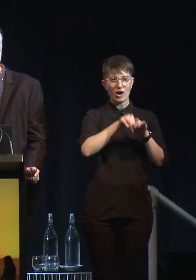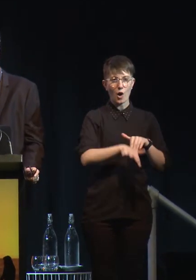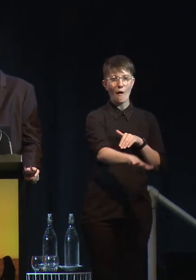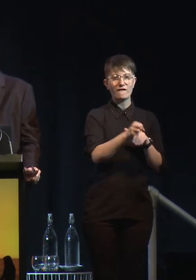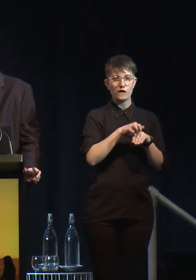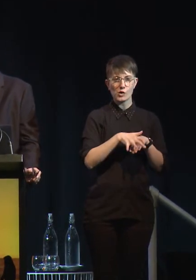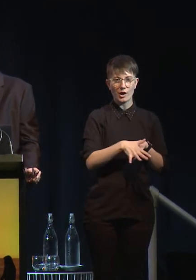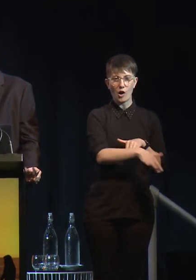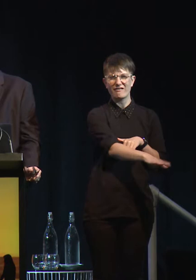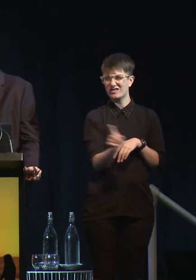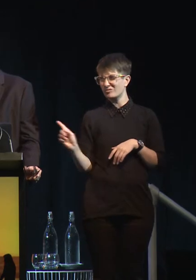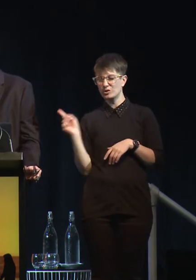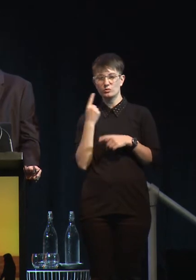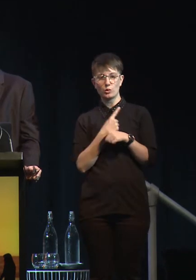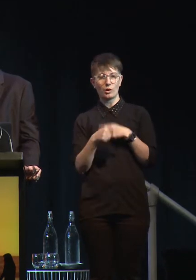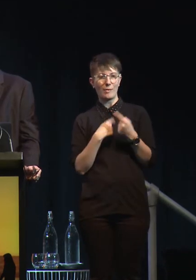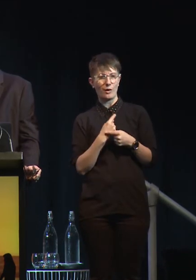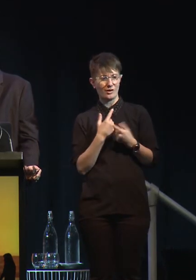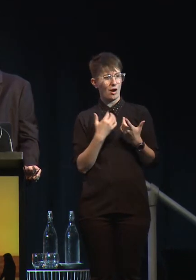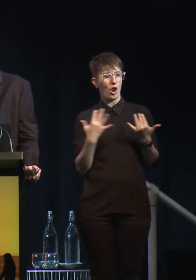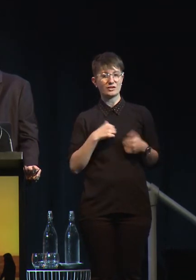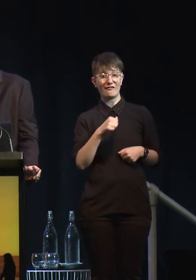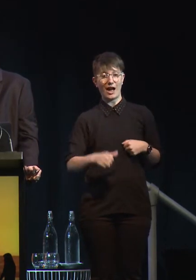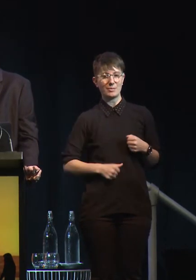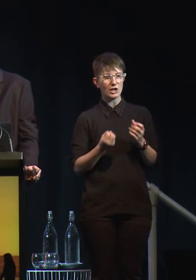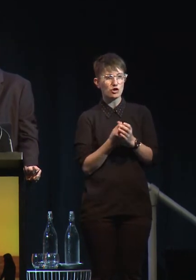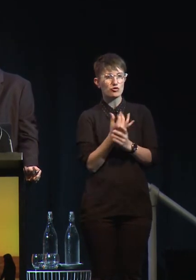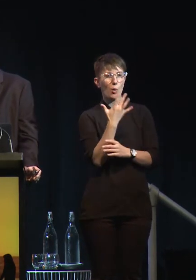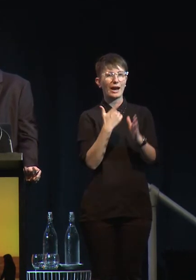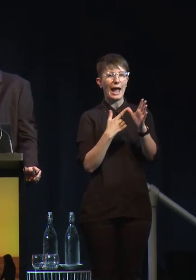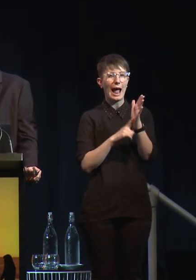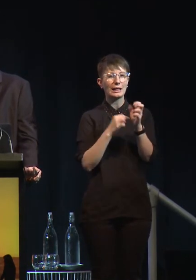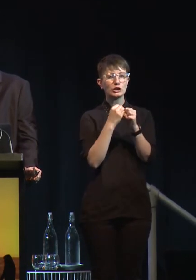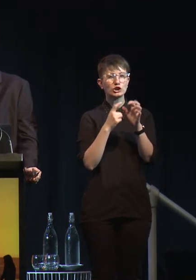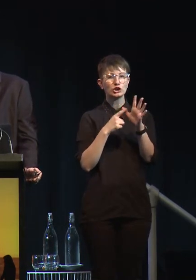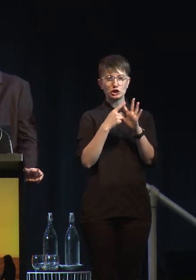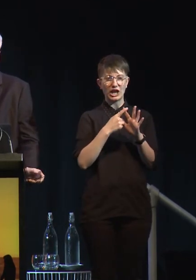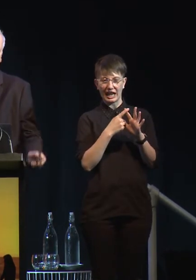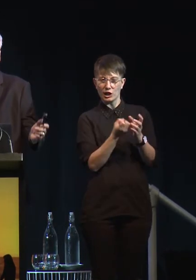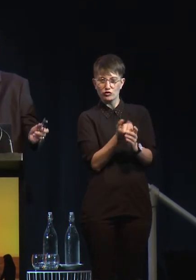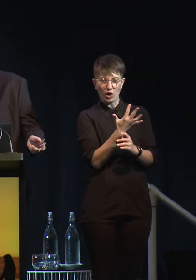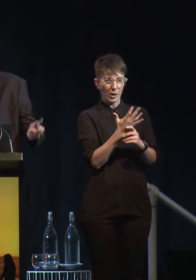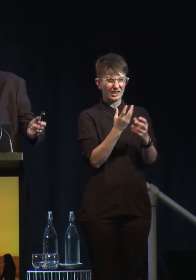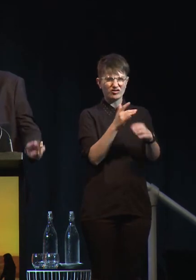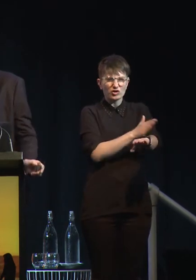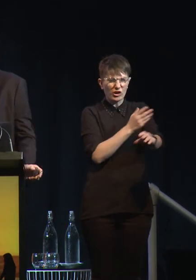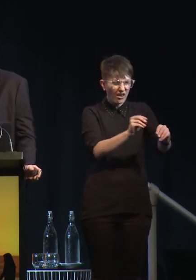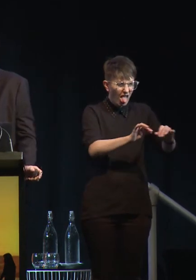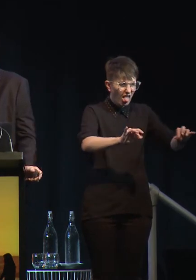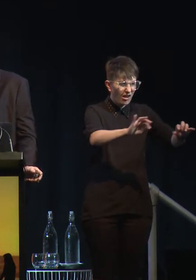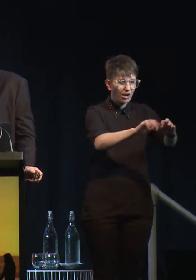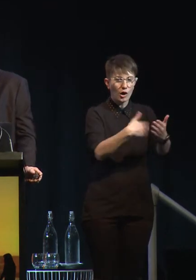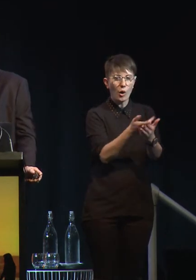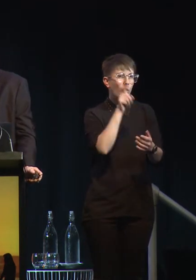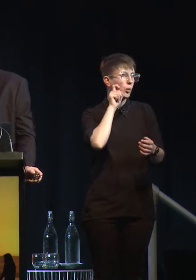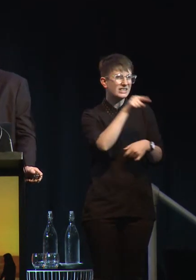growing algae because of the runoff that goes into the oceans. If you ask any farmer what they're growing, they'll say corn or flax or